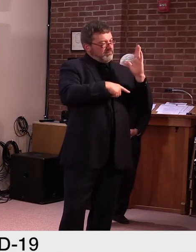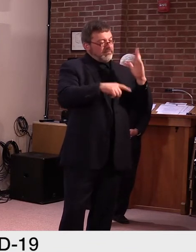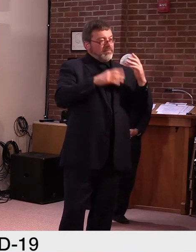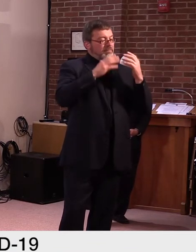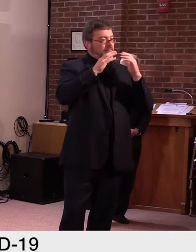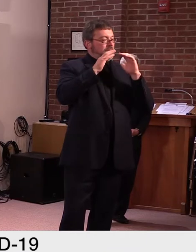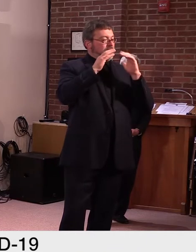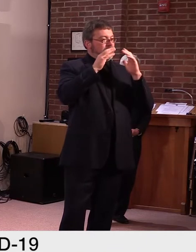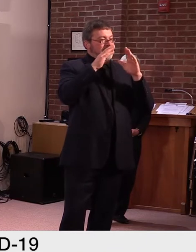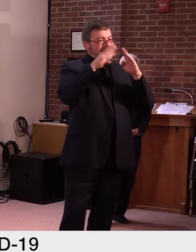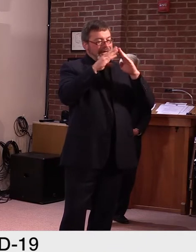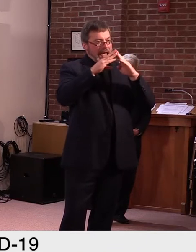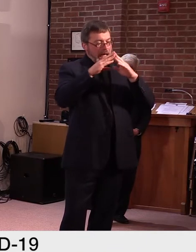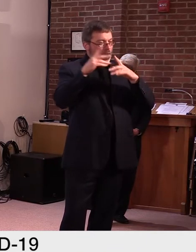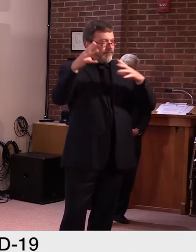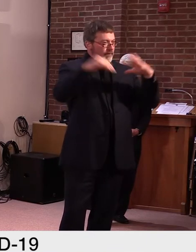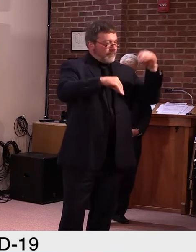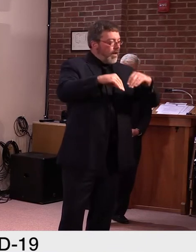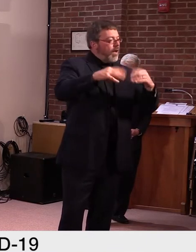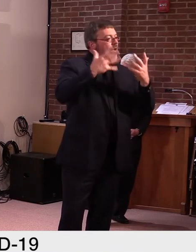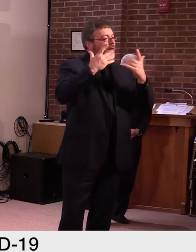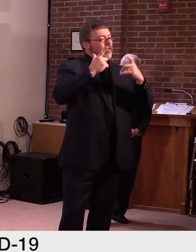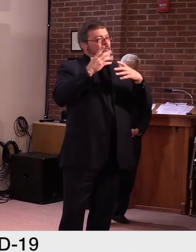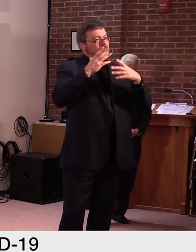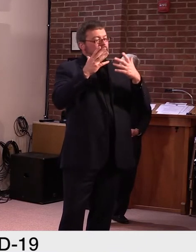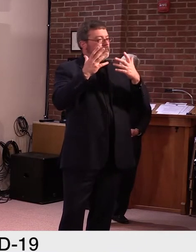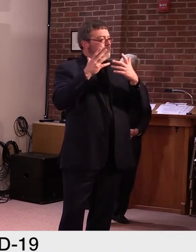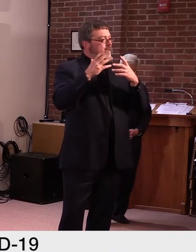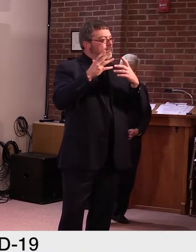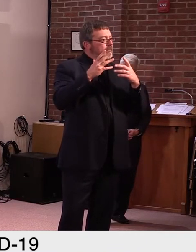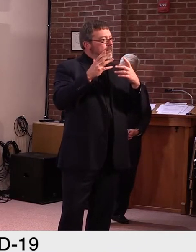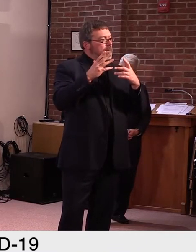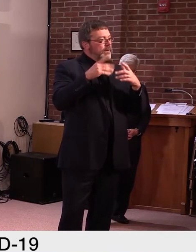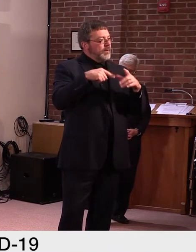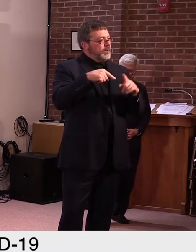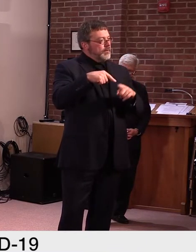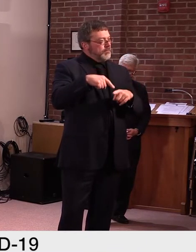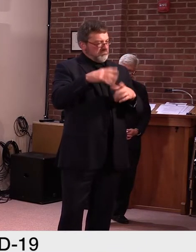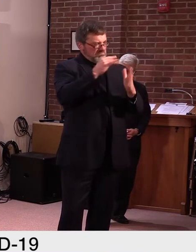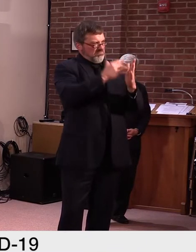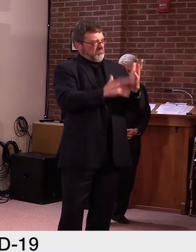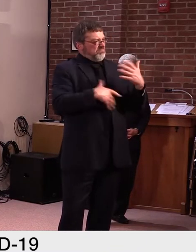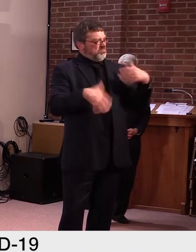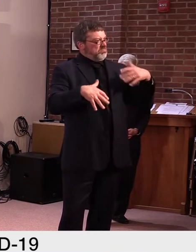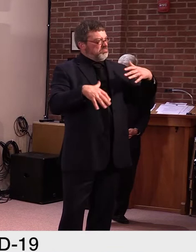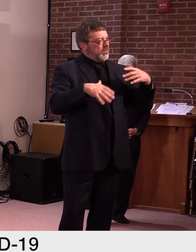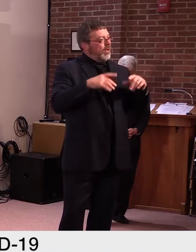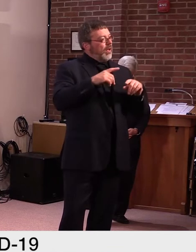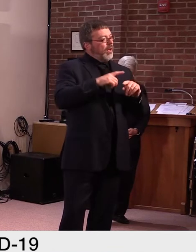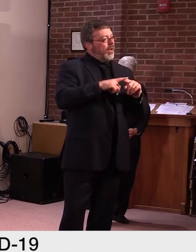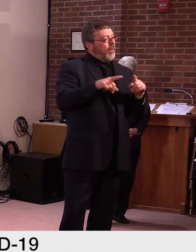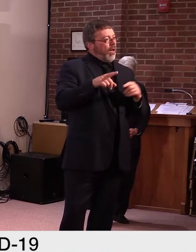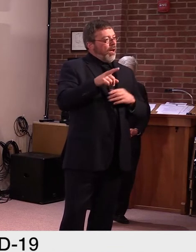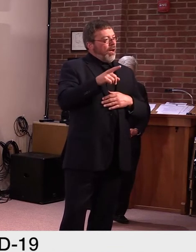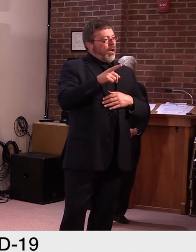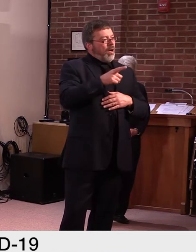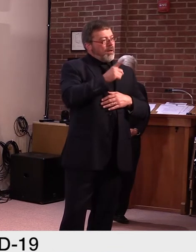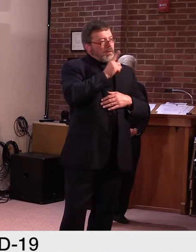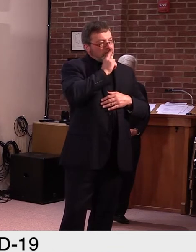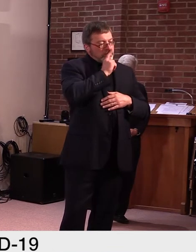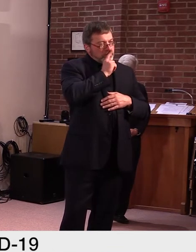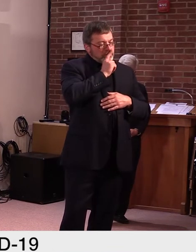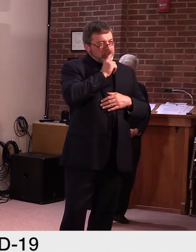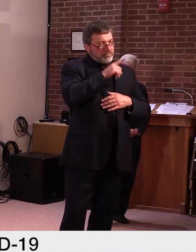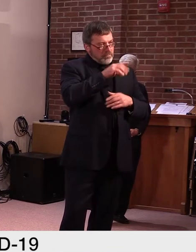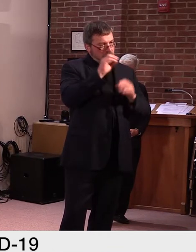but it doesn't include a lot of the testing for police without a warrant, which you said you'd want if you were to support the bill. Uh, how do you feel about